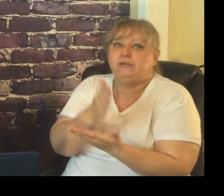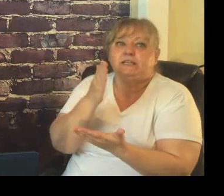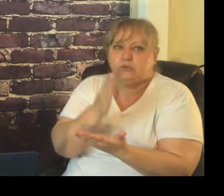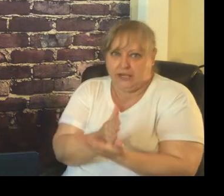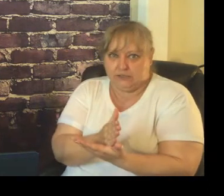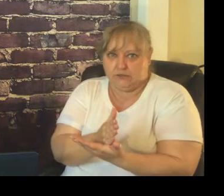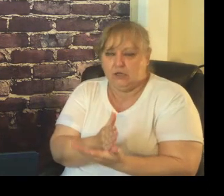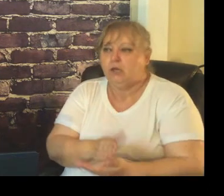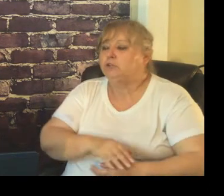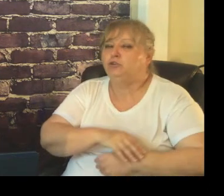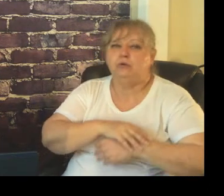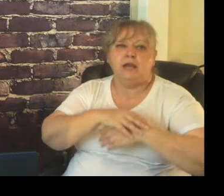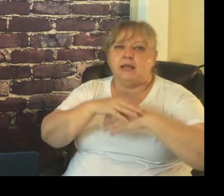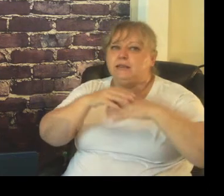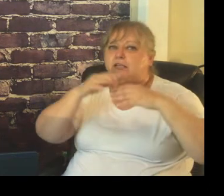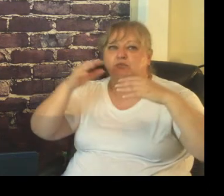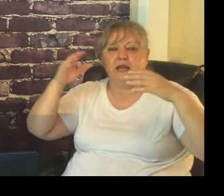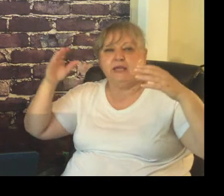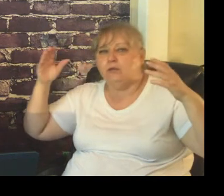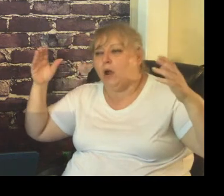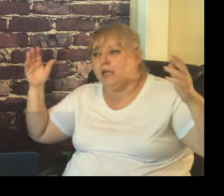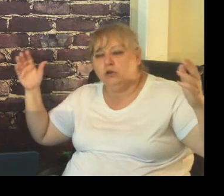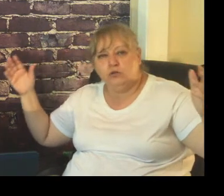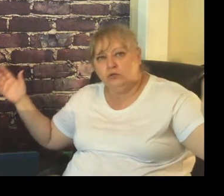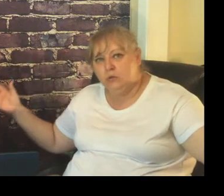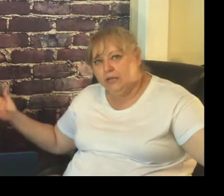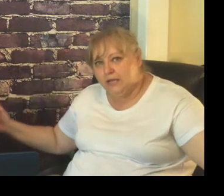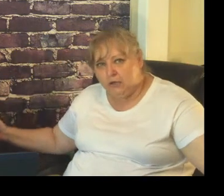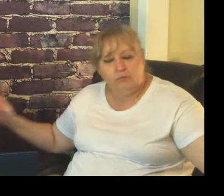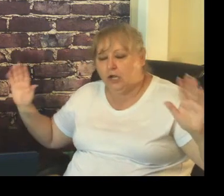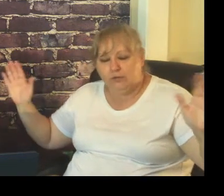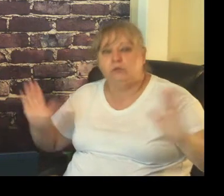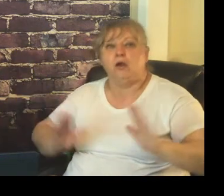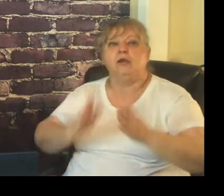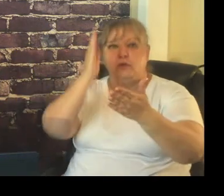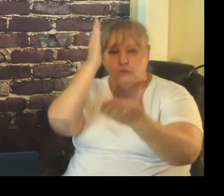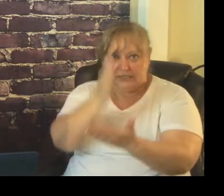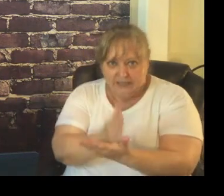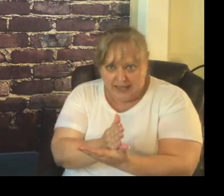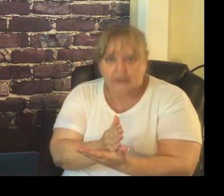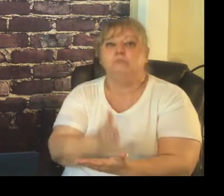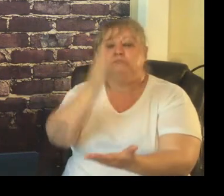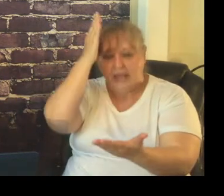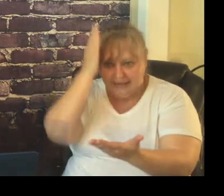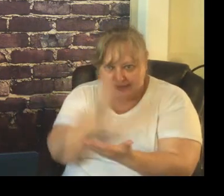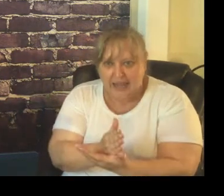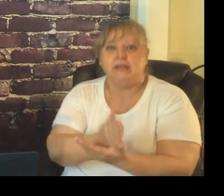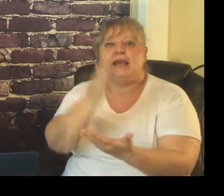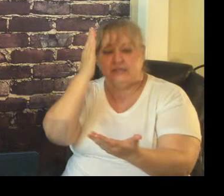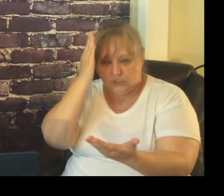direct do not explain why you're doing that no no we're doing it that and that and this is